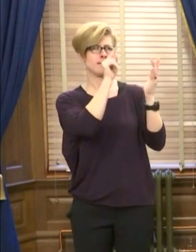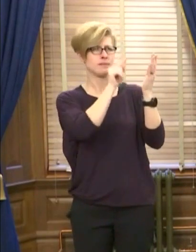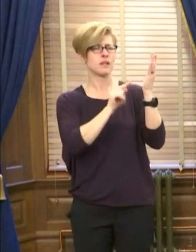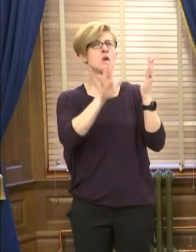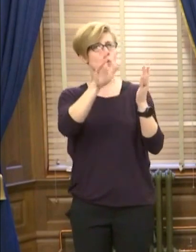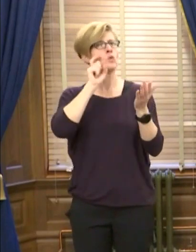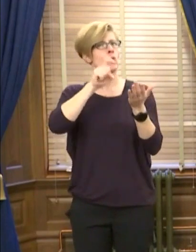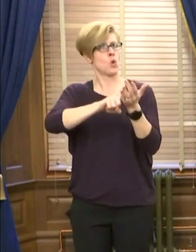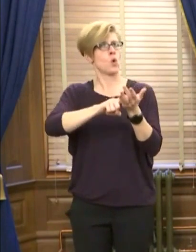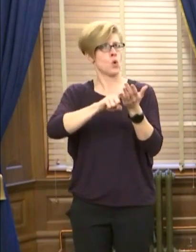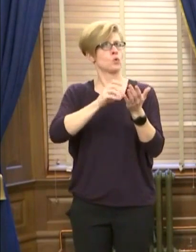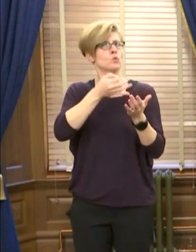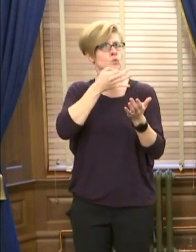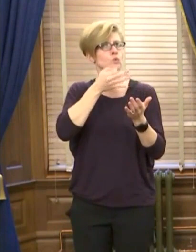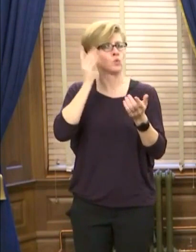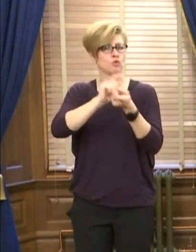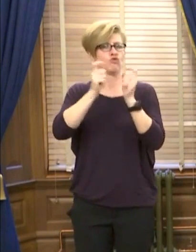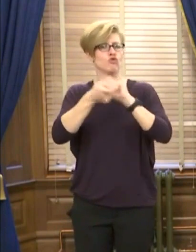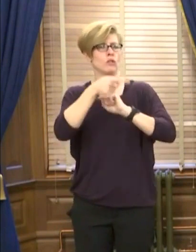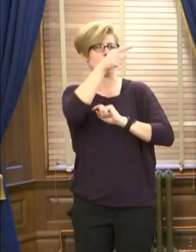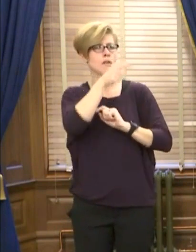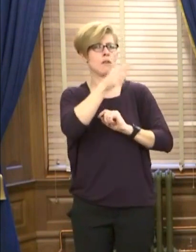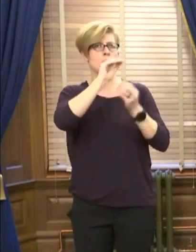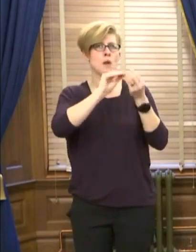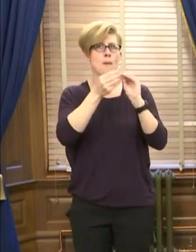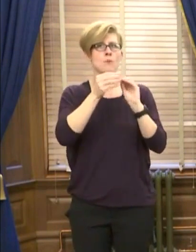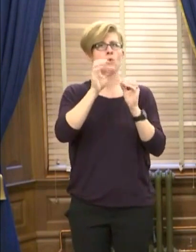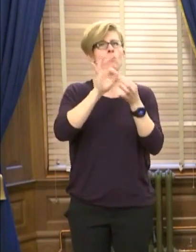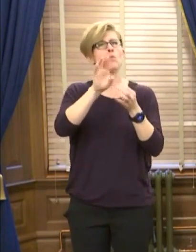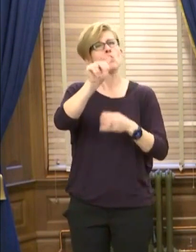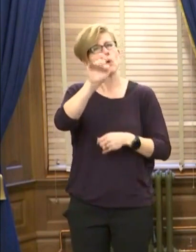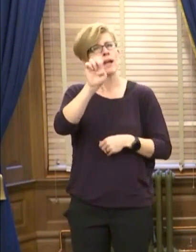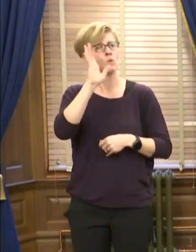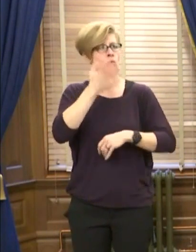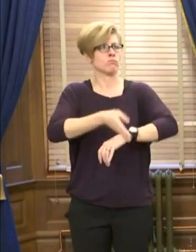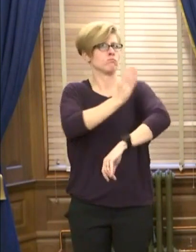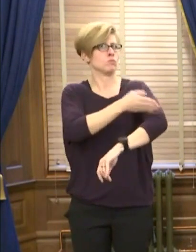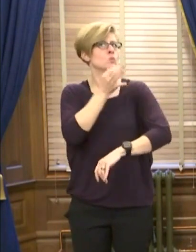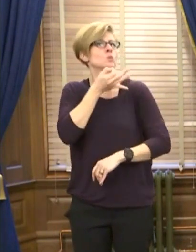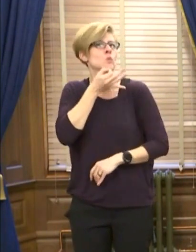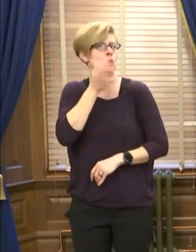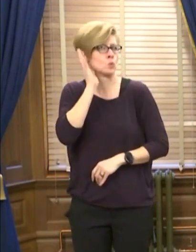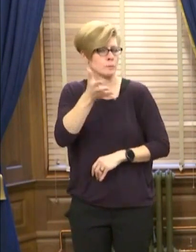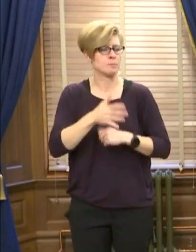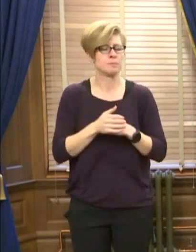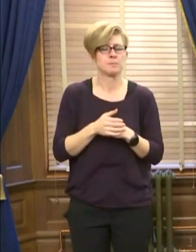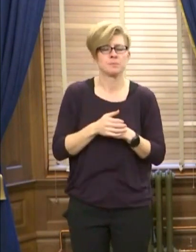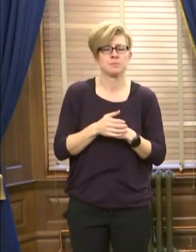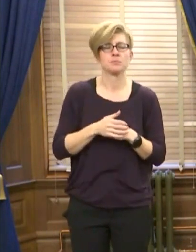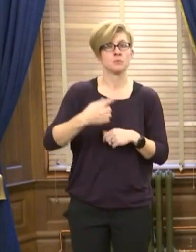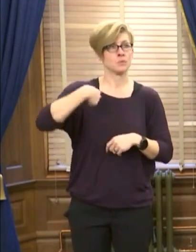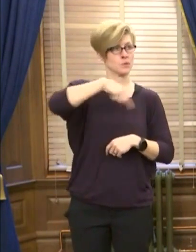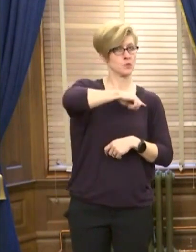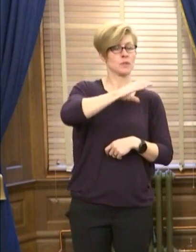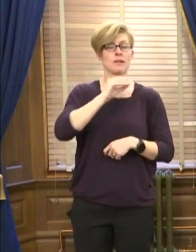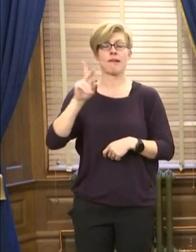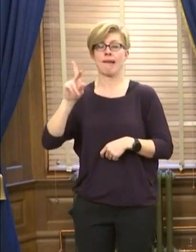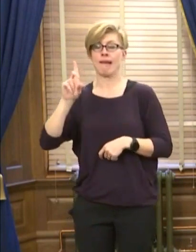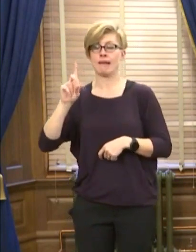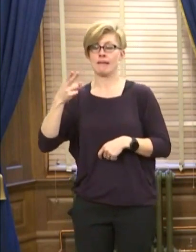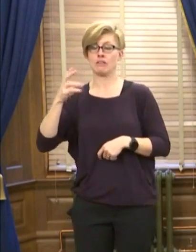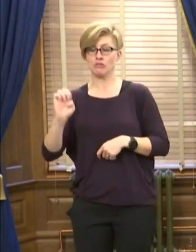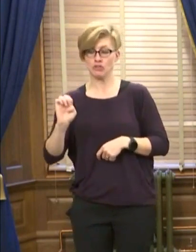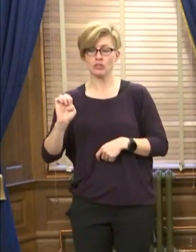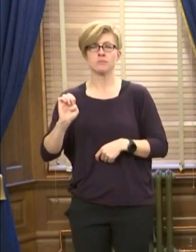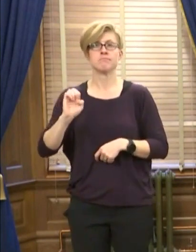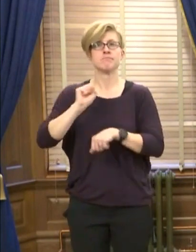reported administration rate of the vaccine very soon. My administration and KDHE are working